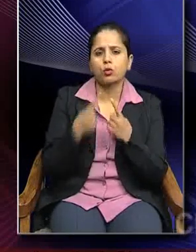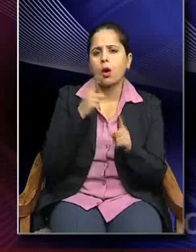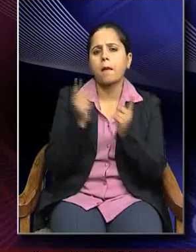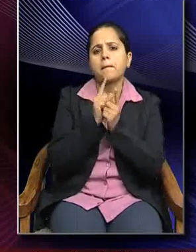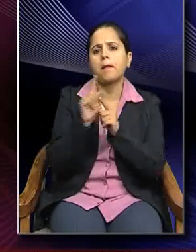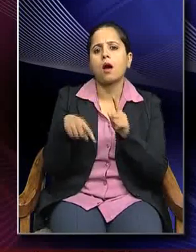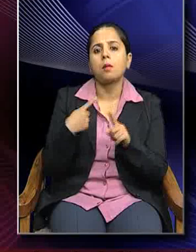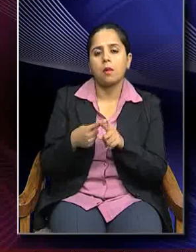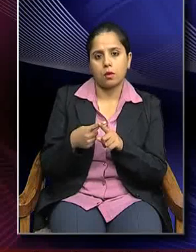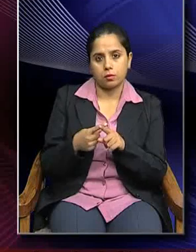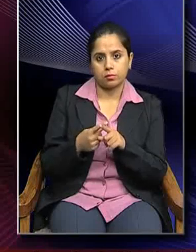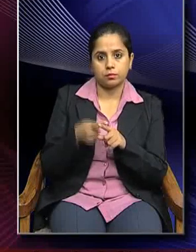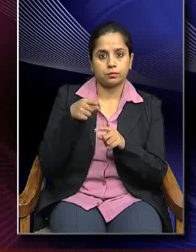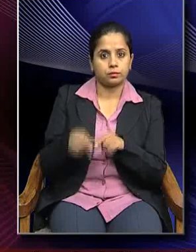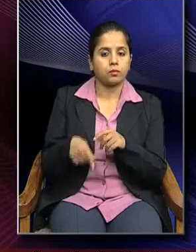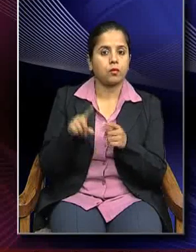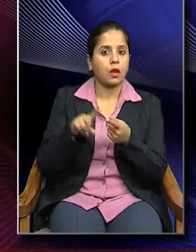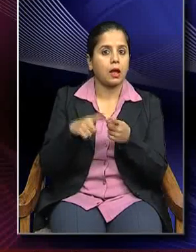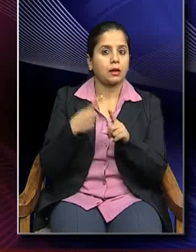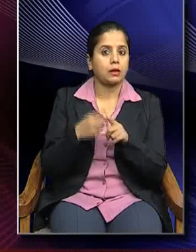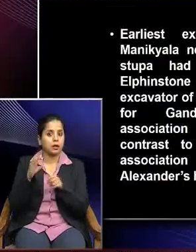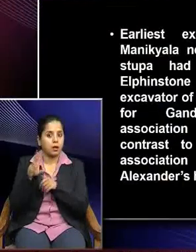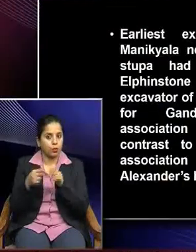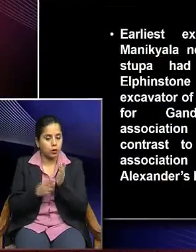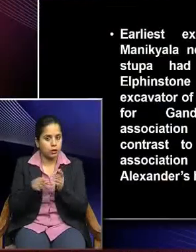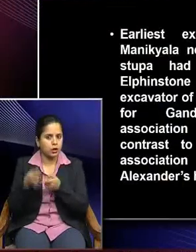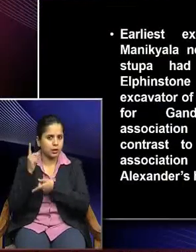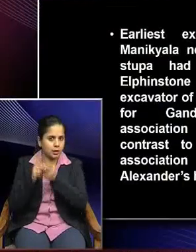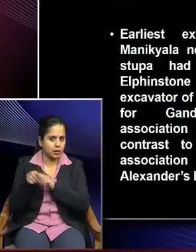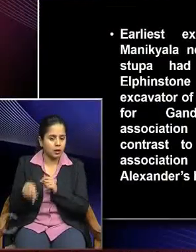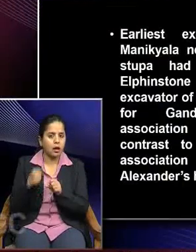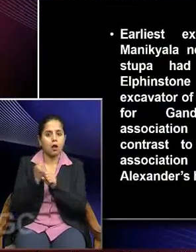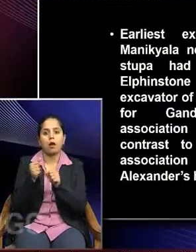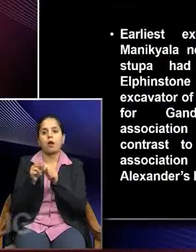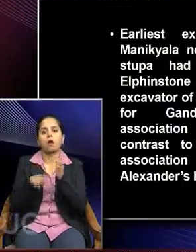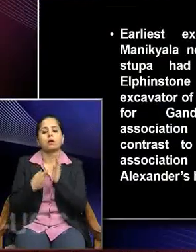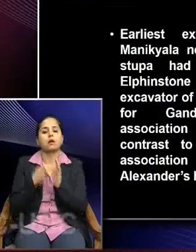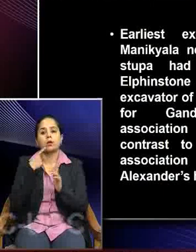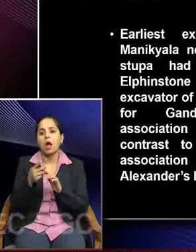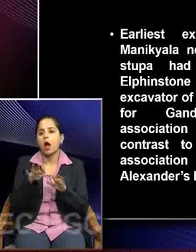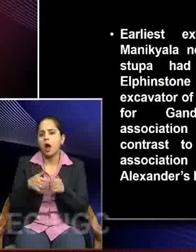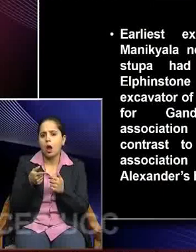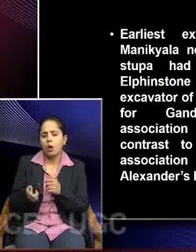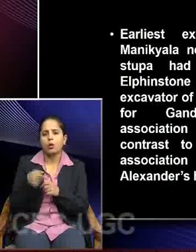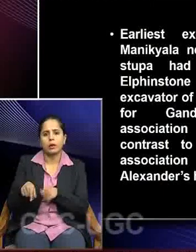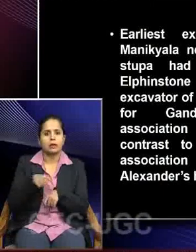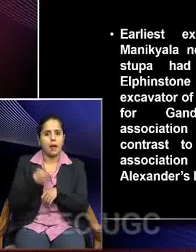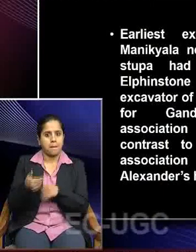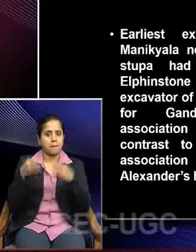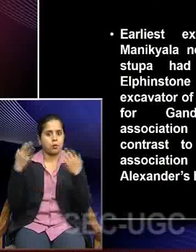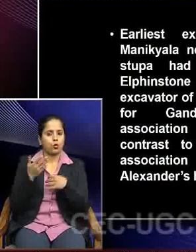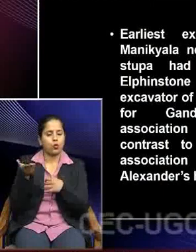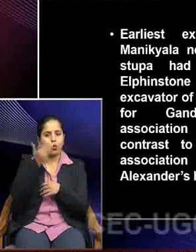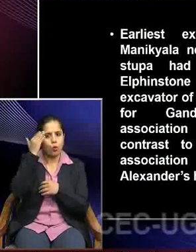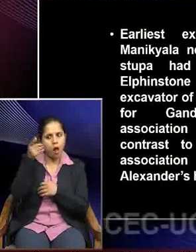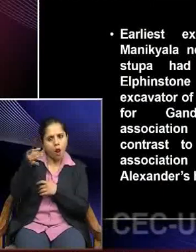about the excavation history of Gandhar as to how in the modern times, we got to know